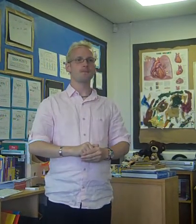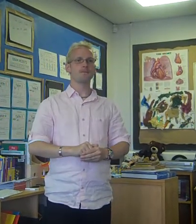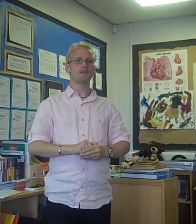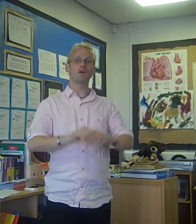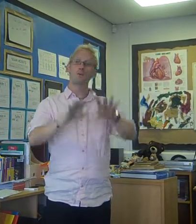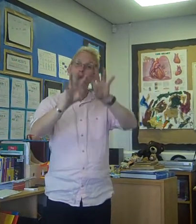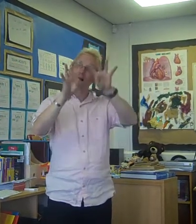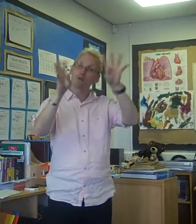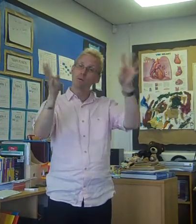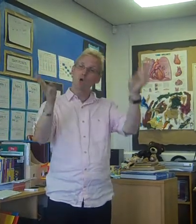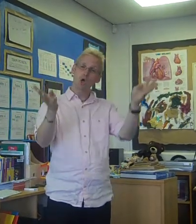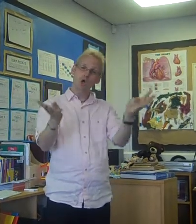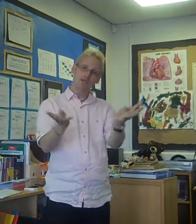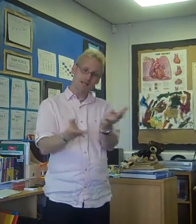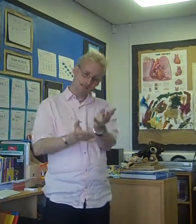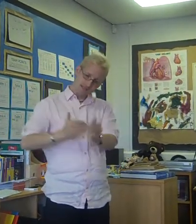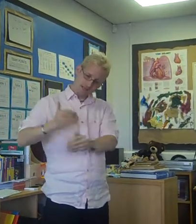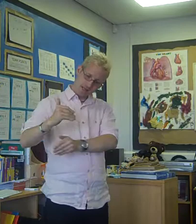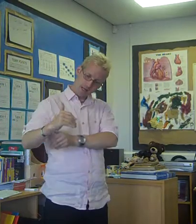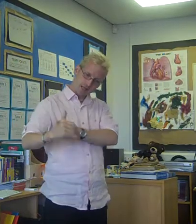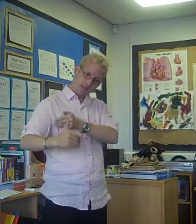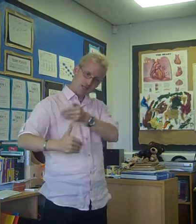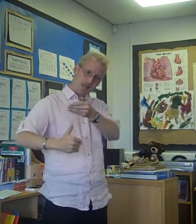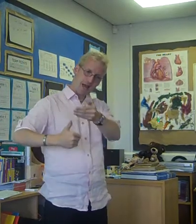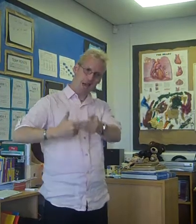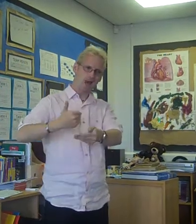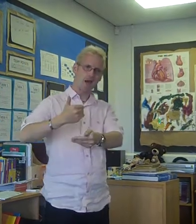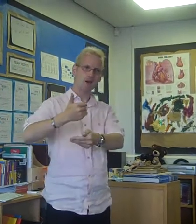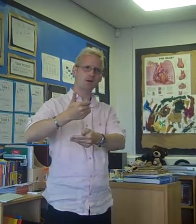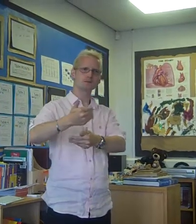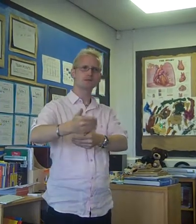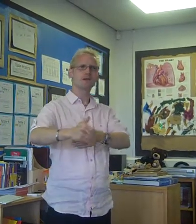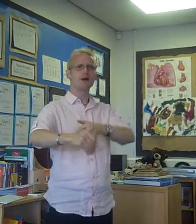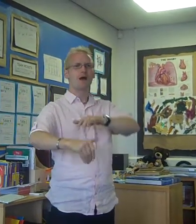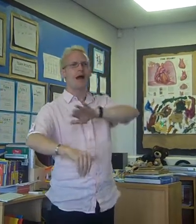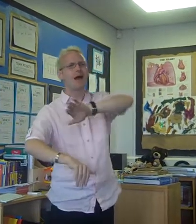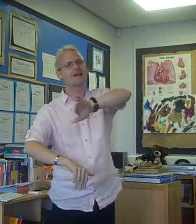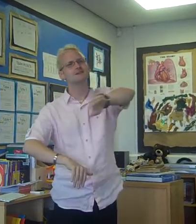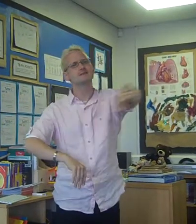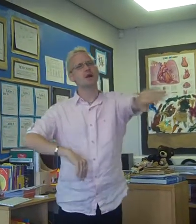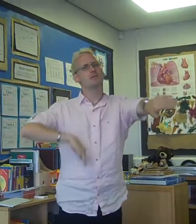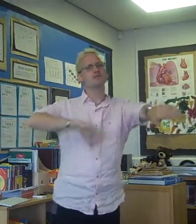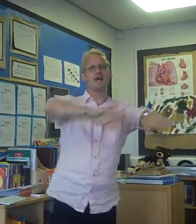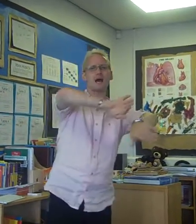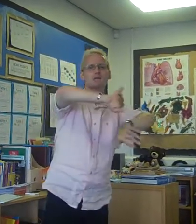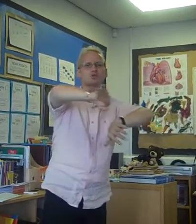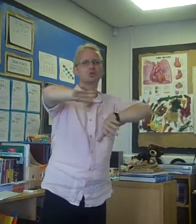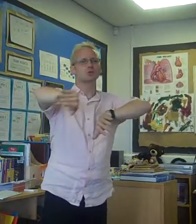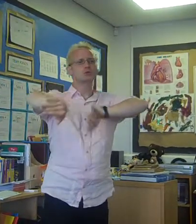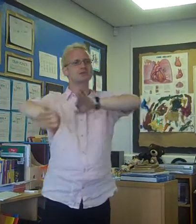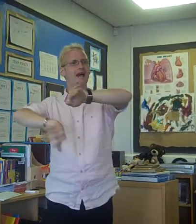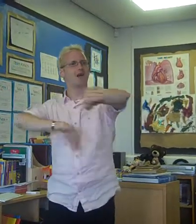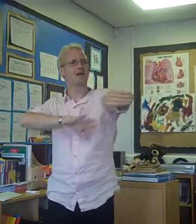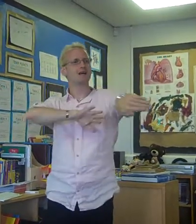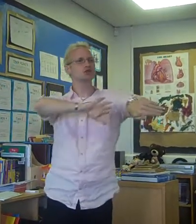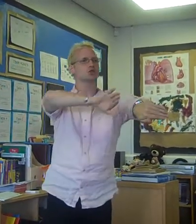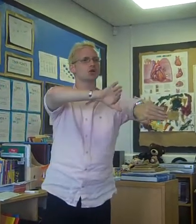When the world is fading round, I can sometimes lose direction,